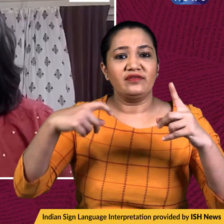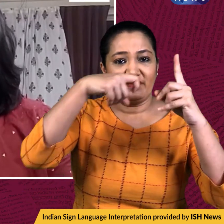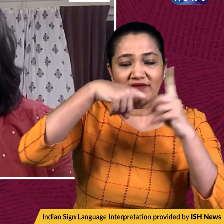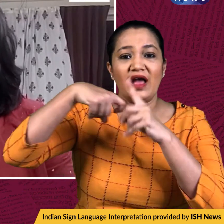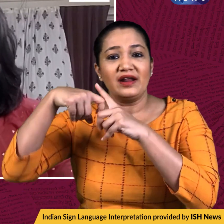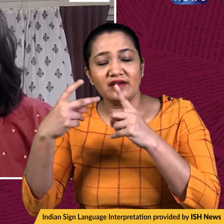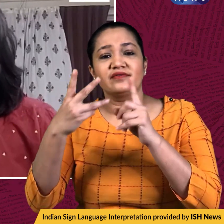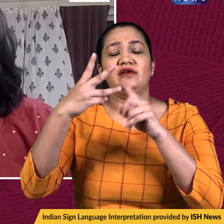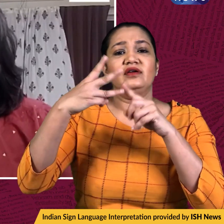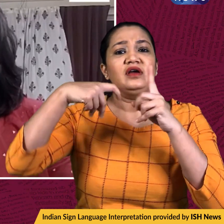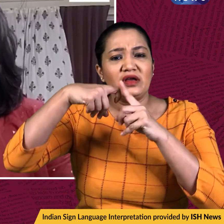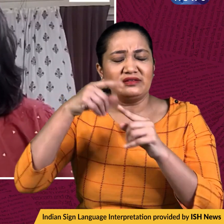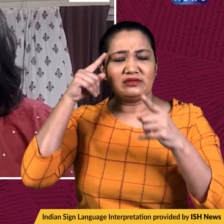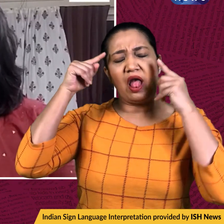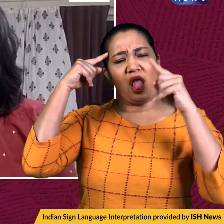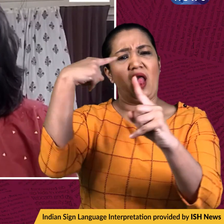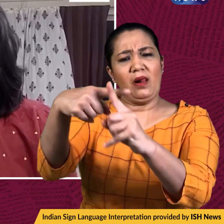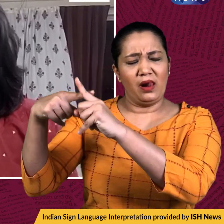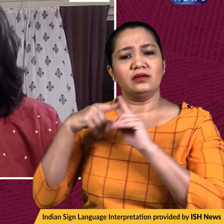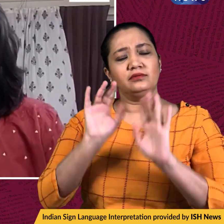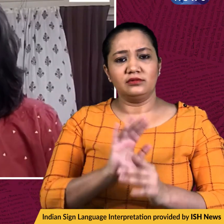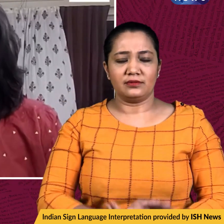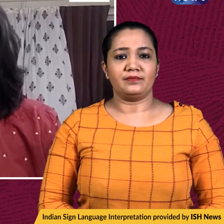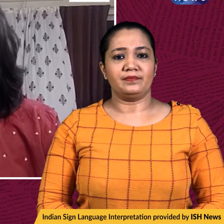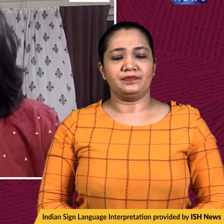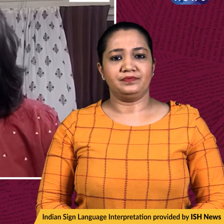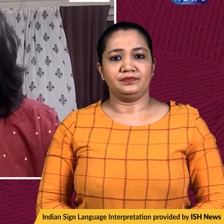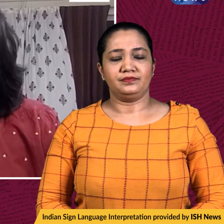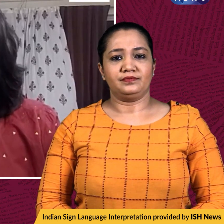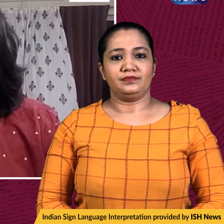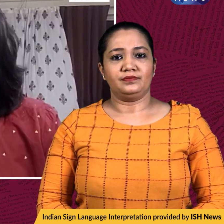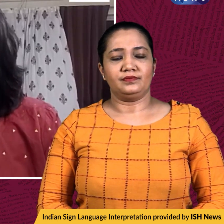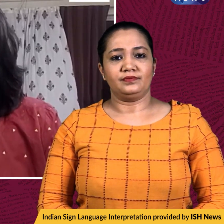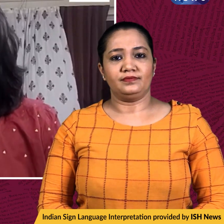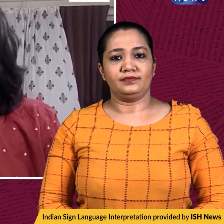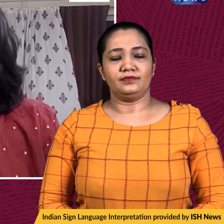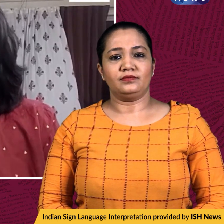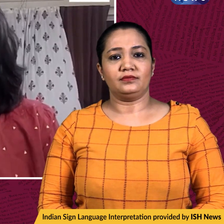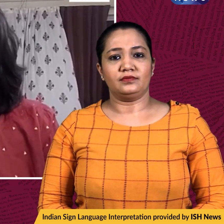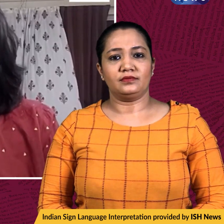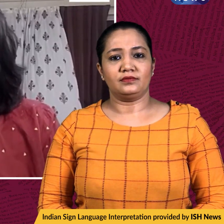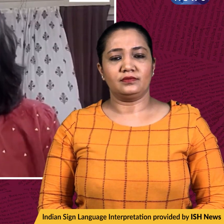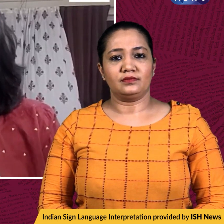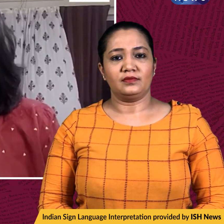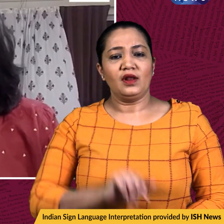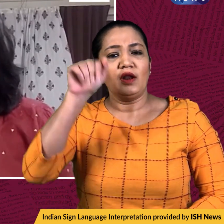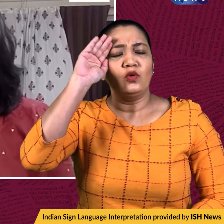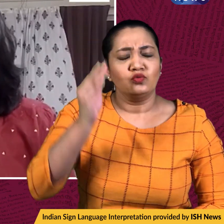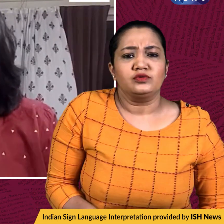and Khersad being targeted by Russian artillery. Now, in an update to what's